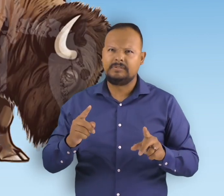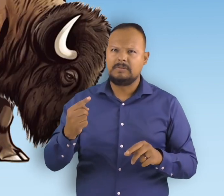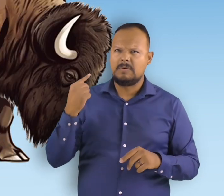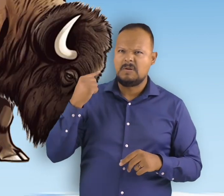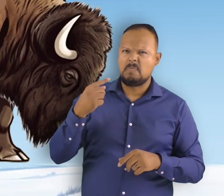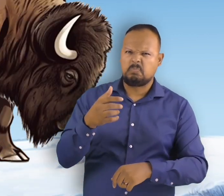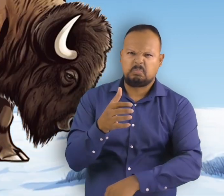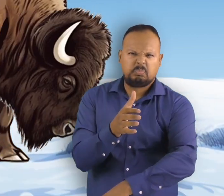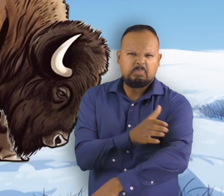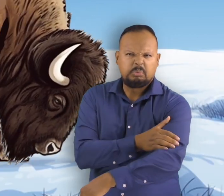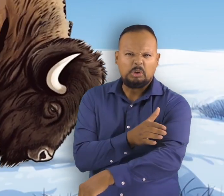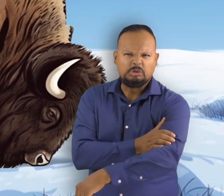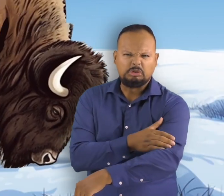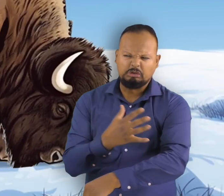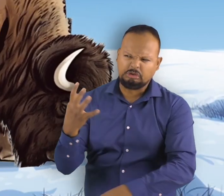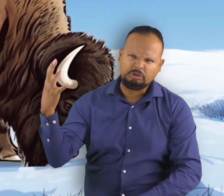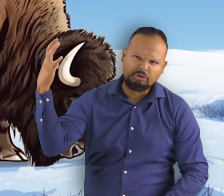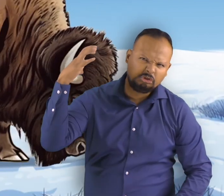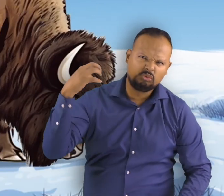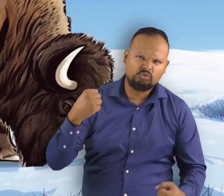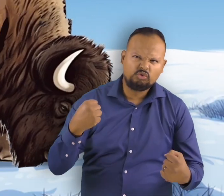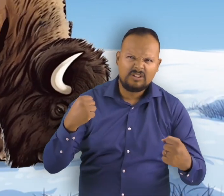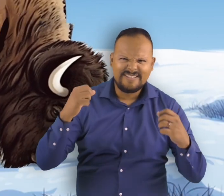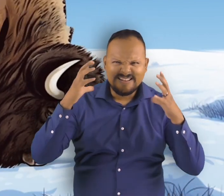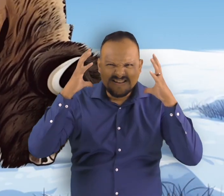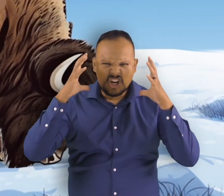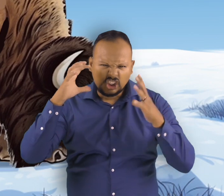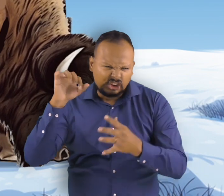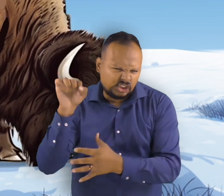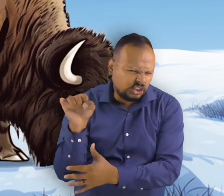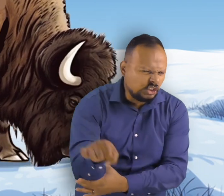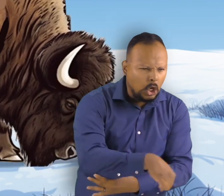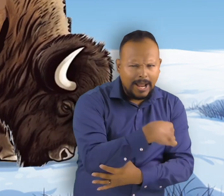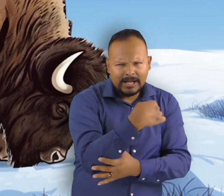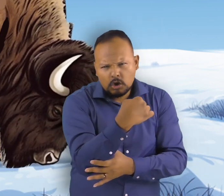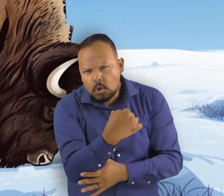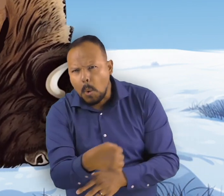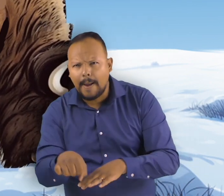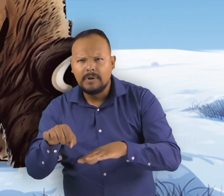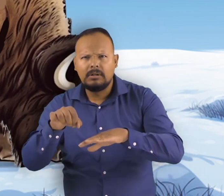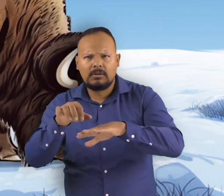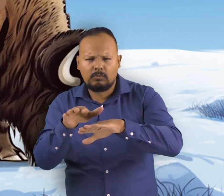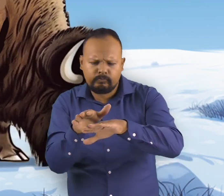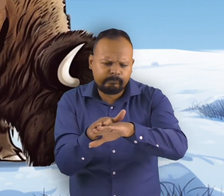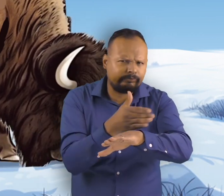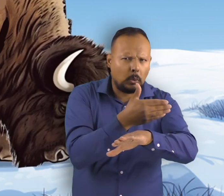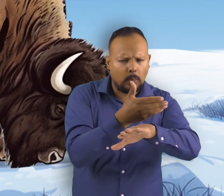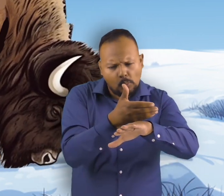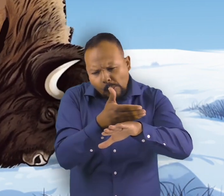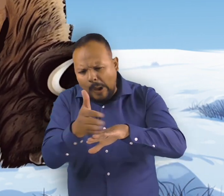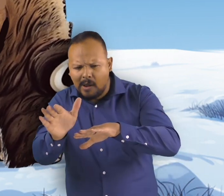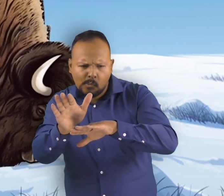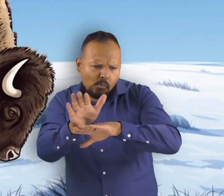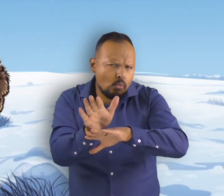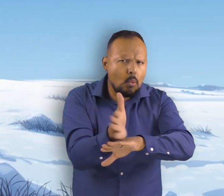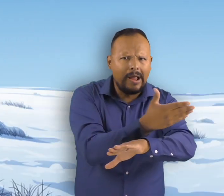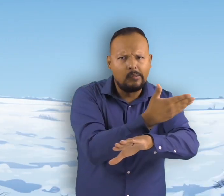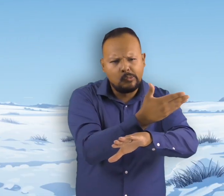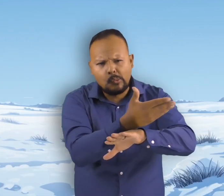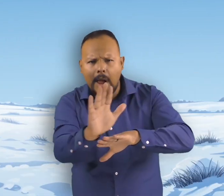head side to side to clear the snow from the ground creating patches where they can keep foraging for food and these